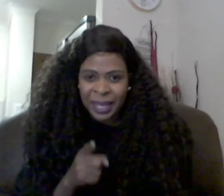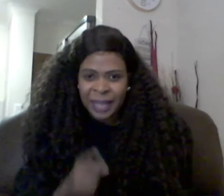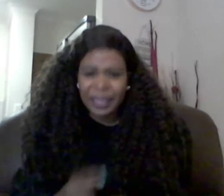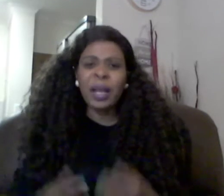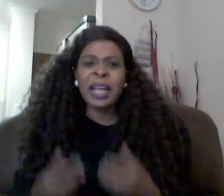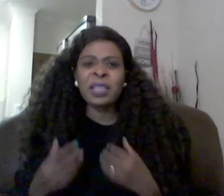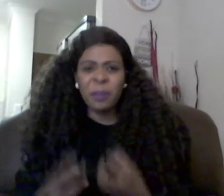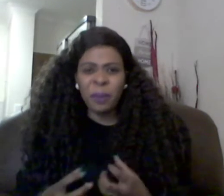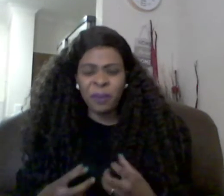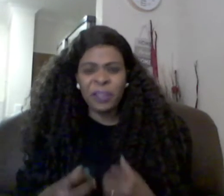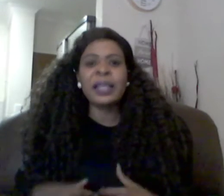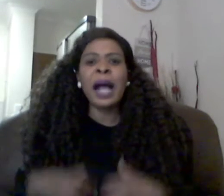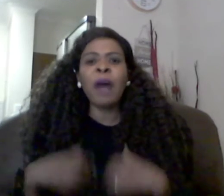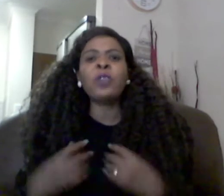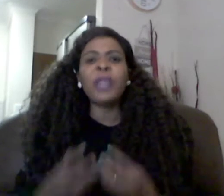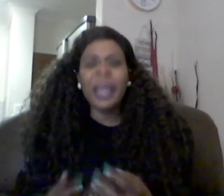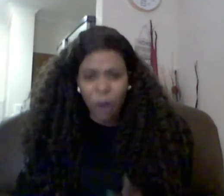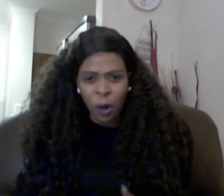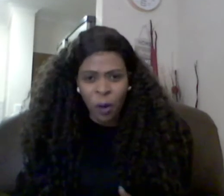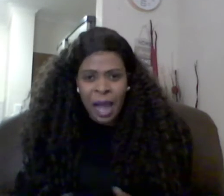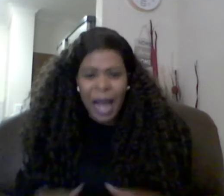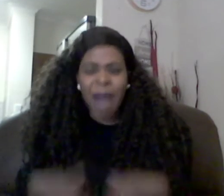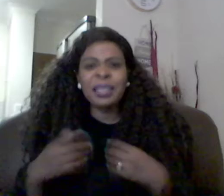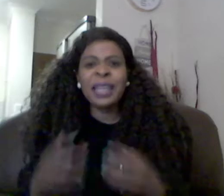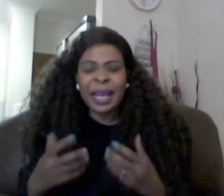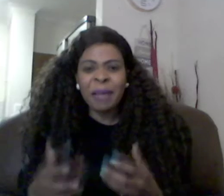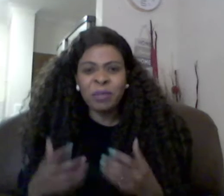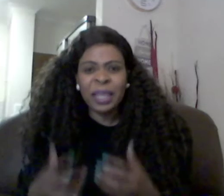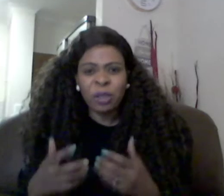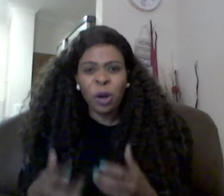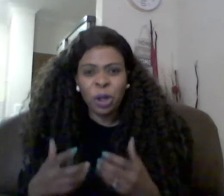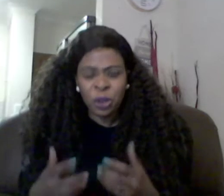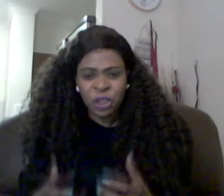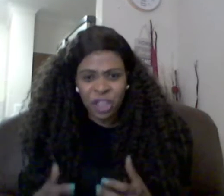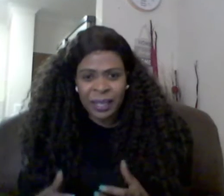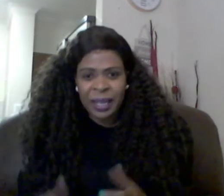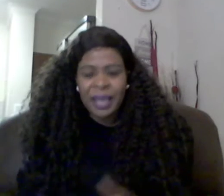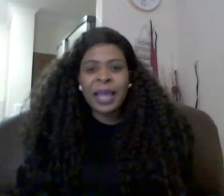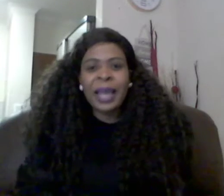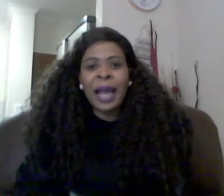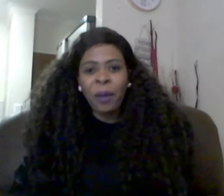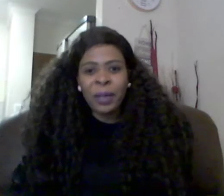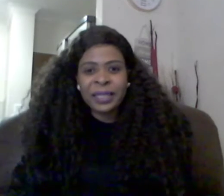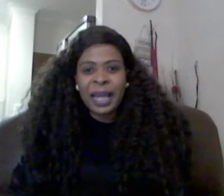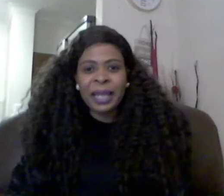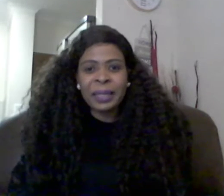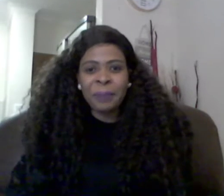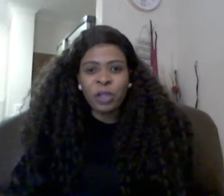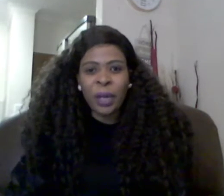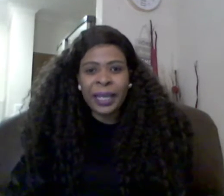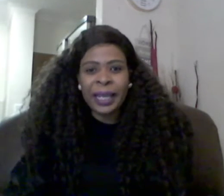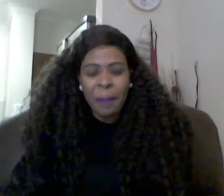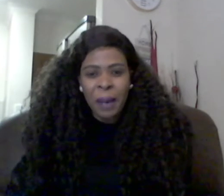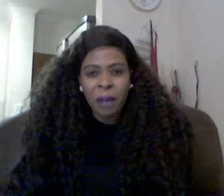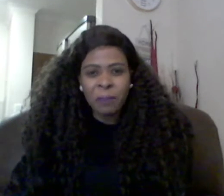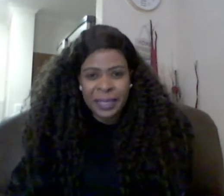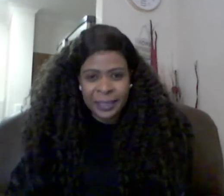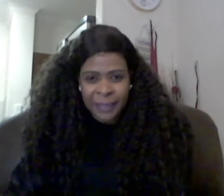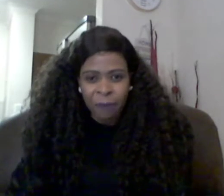then you ask me prophetess how do they know how did they come to that conclusion then i will start by talking about myself